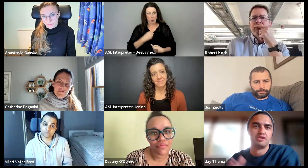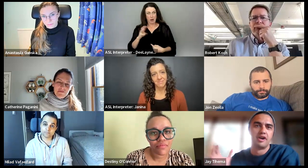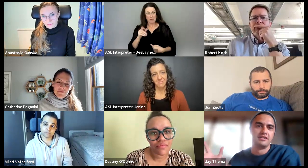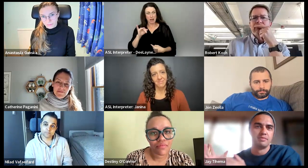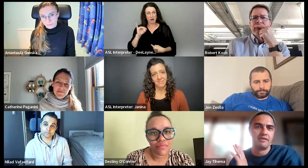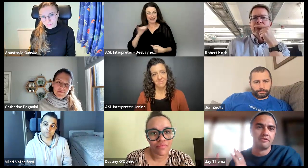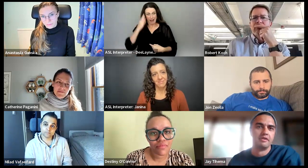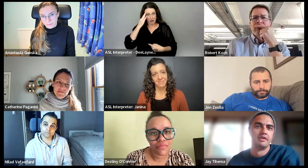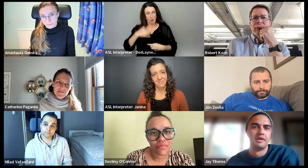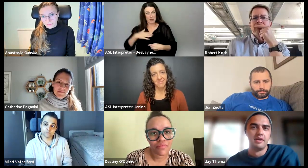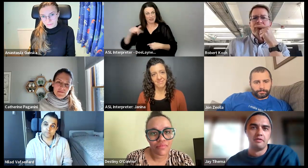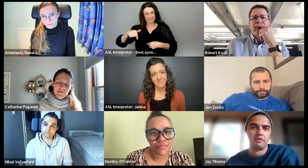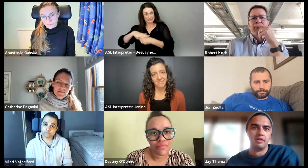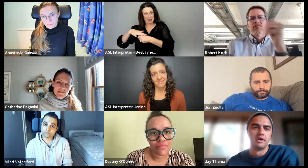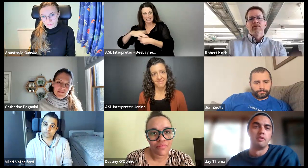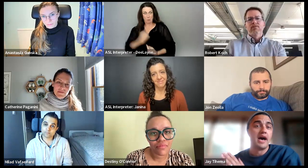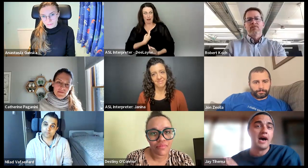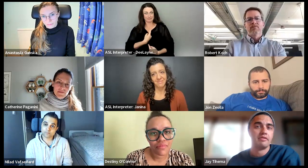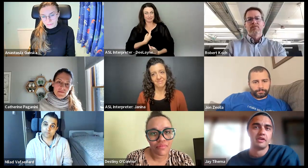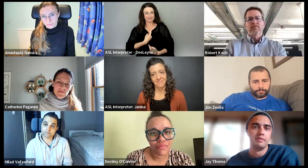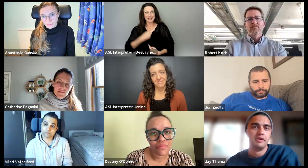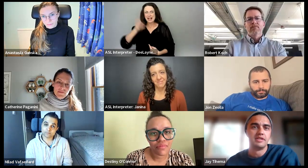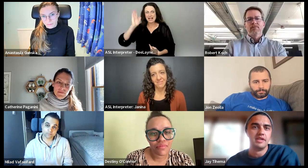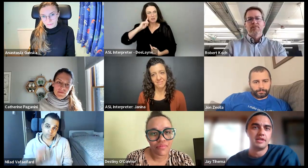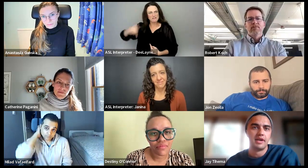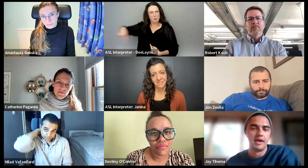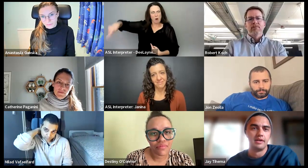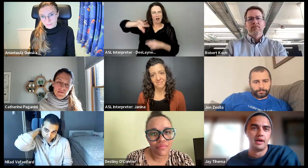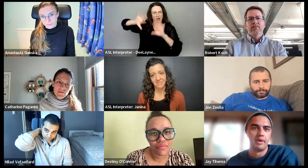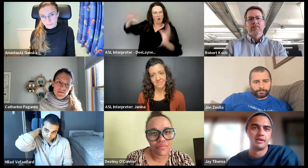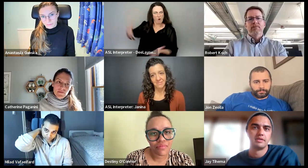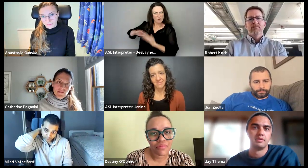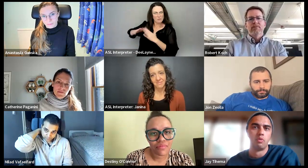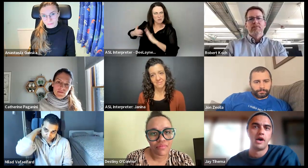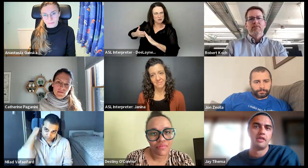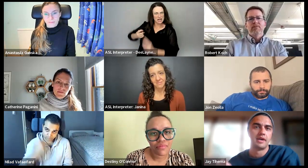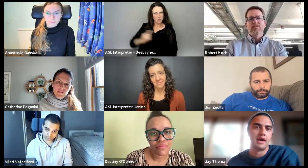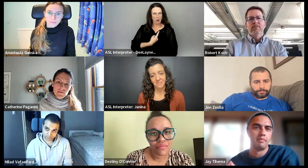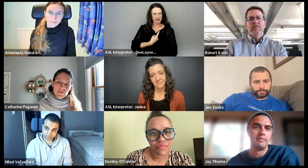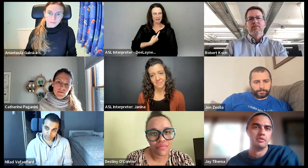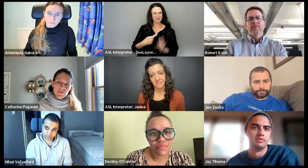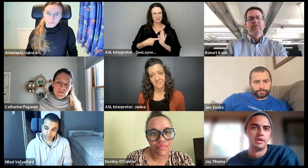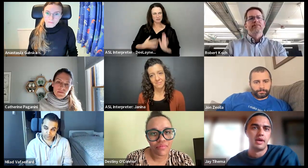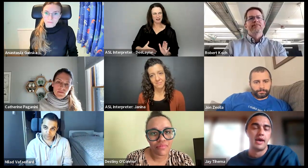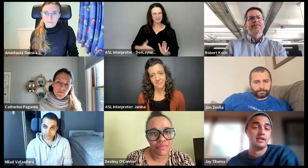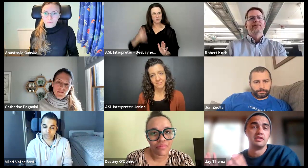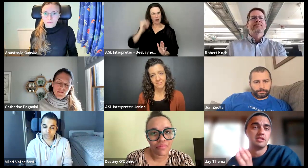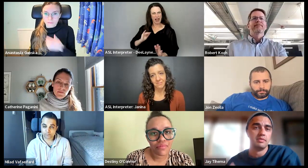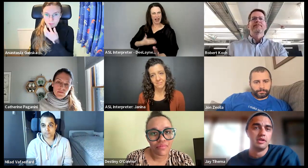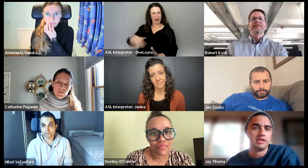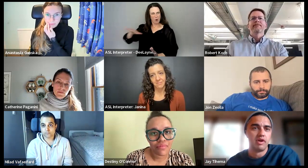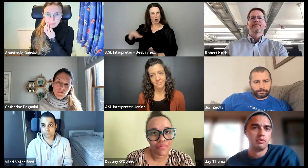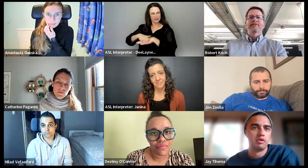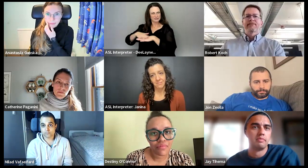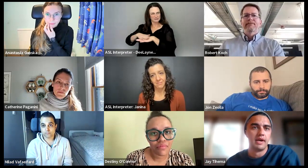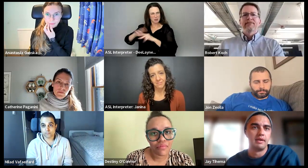and trying to speak for, for on behalf of a community and about why I think our people and indigenous